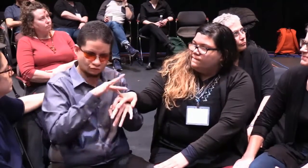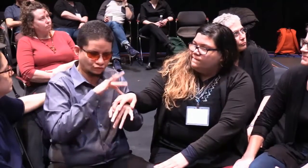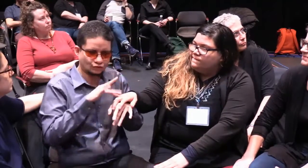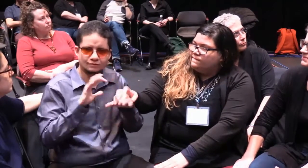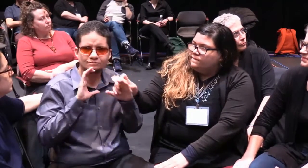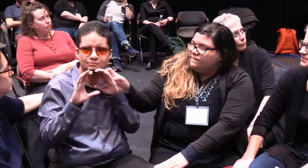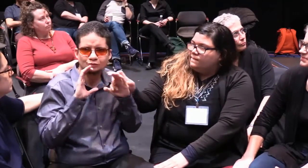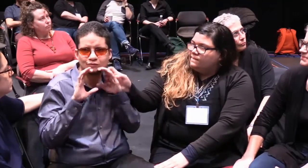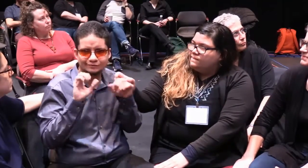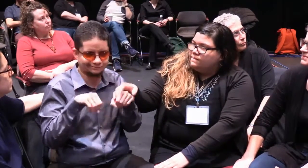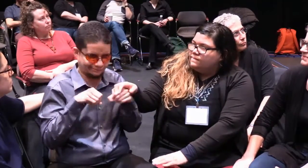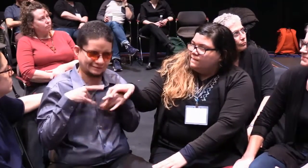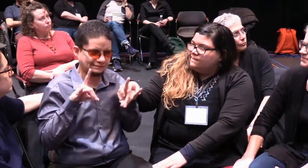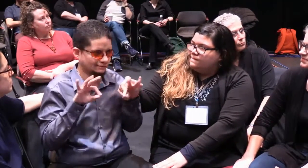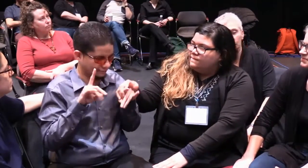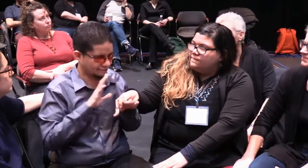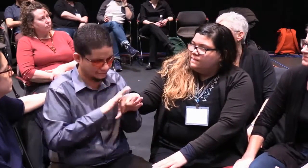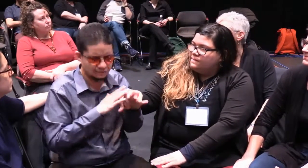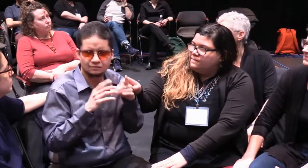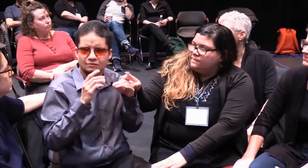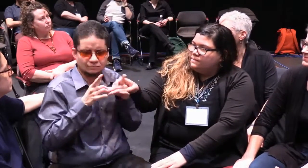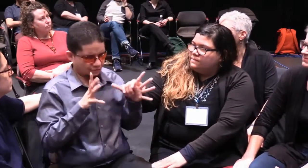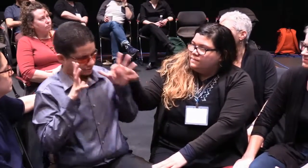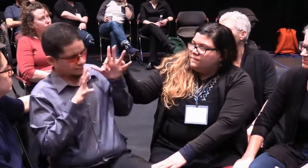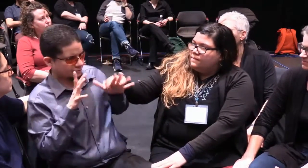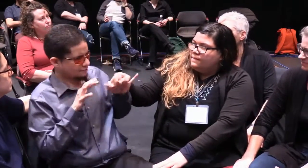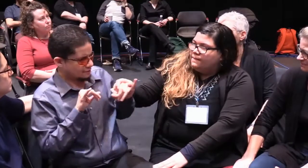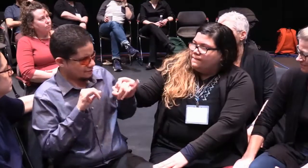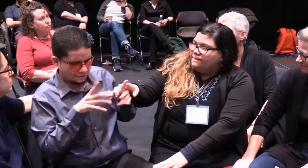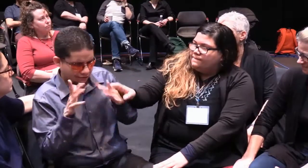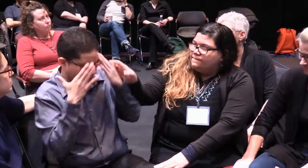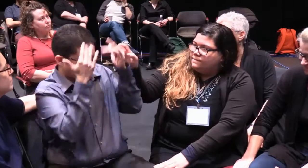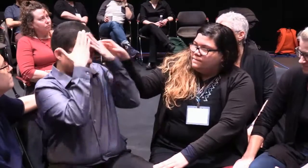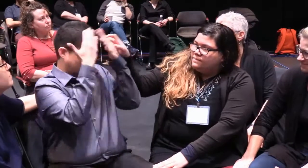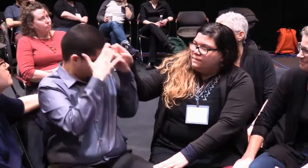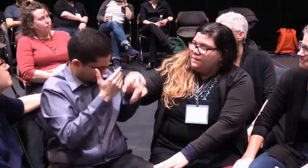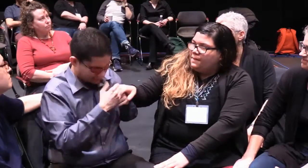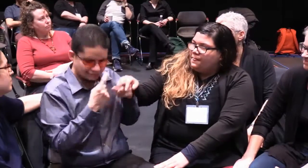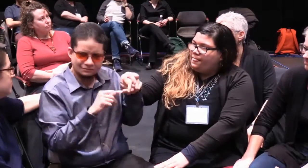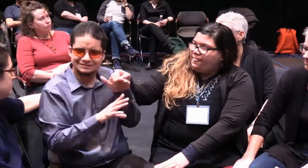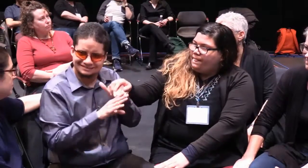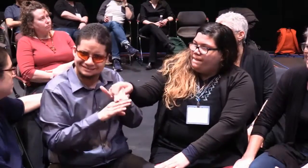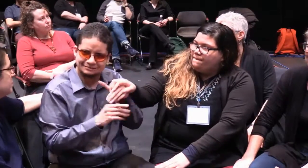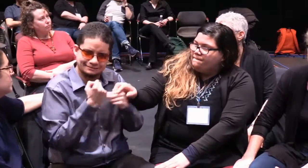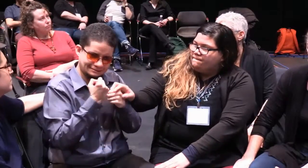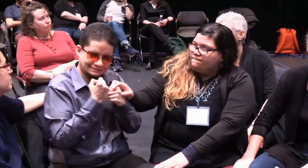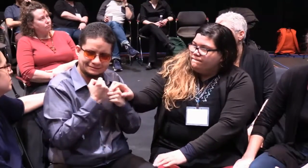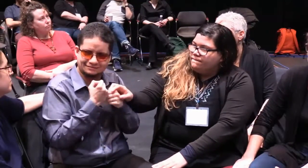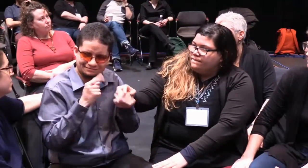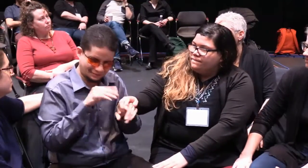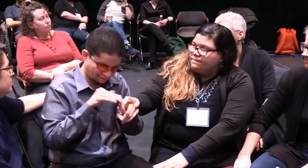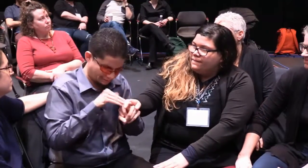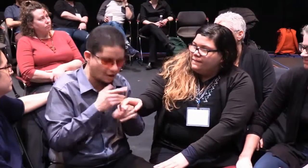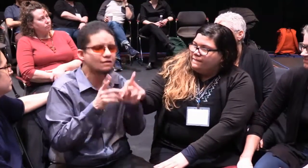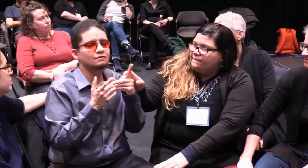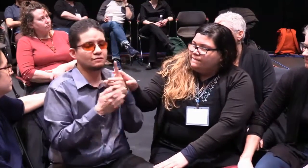practiced. And during rehearsal, I learned things tactically and people supported me in doing that.